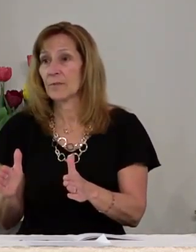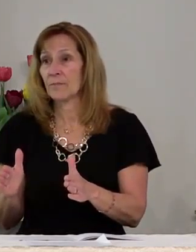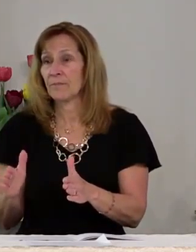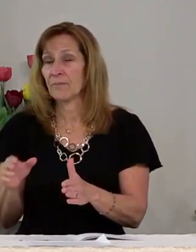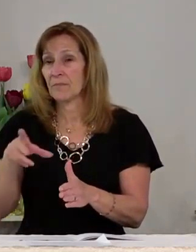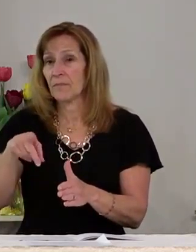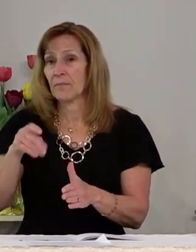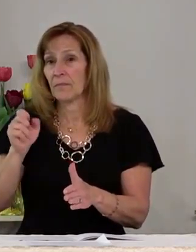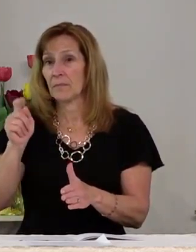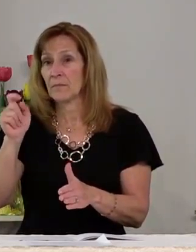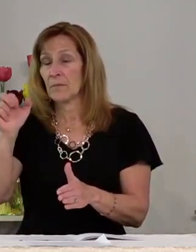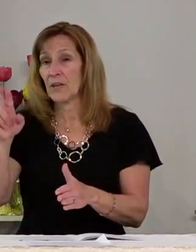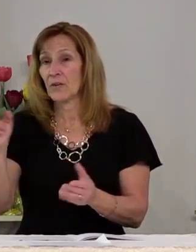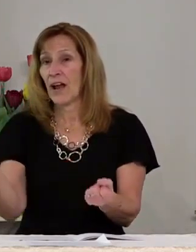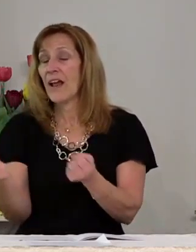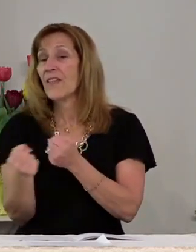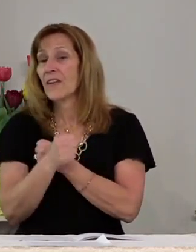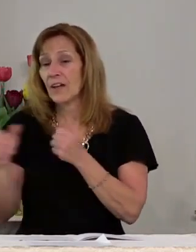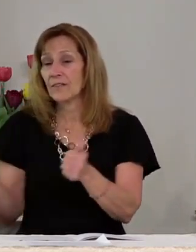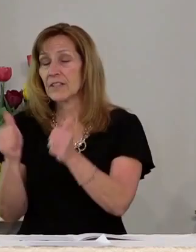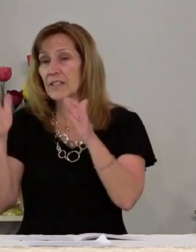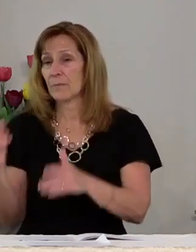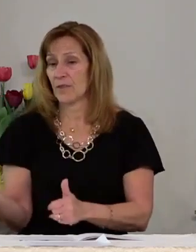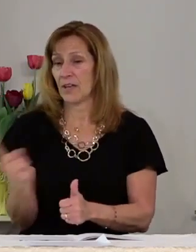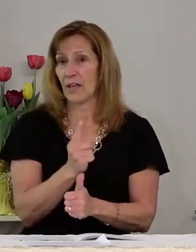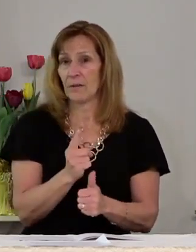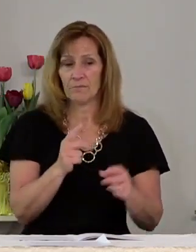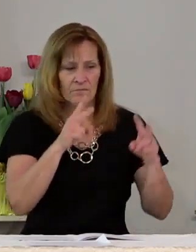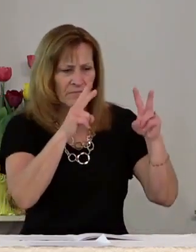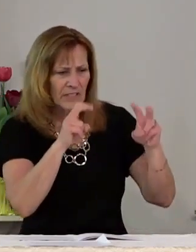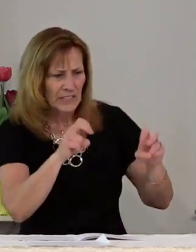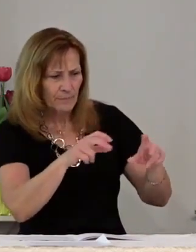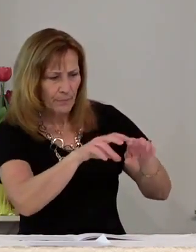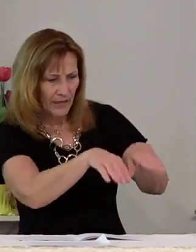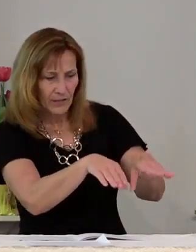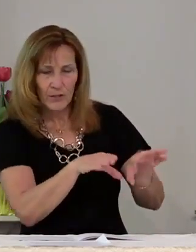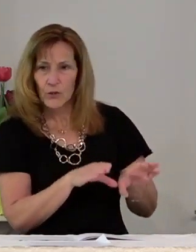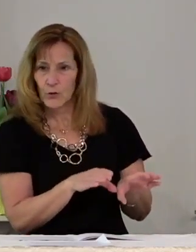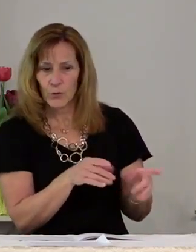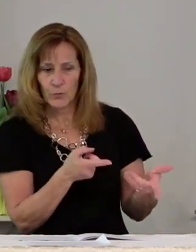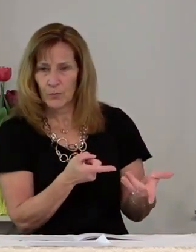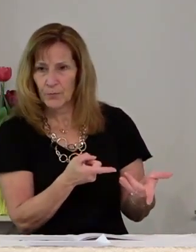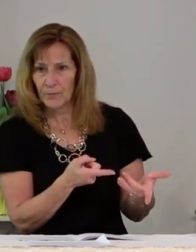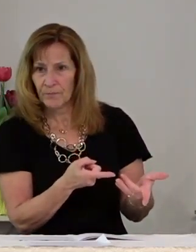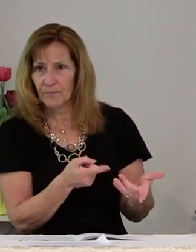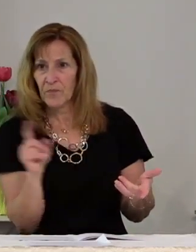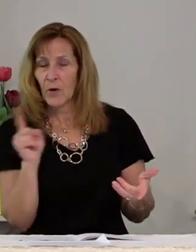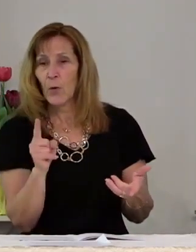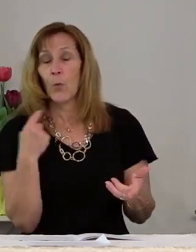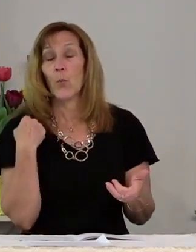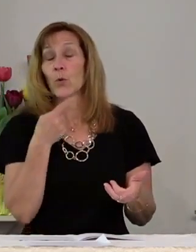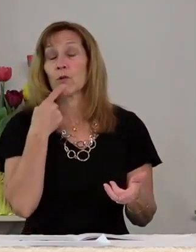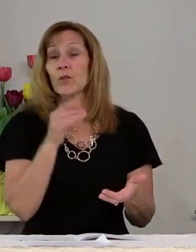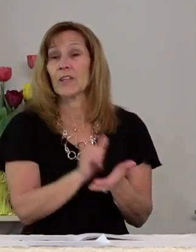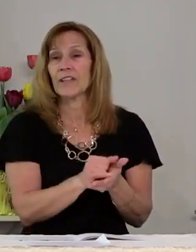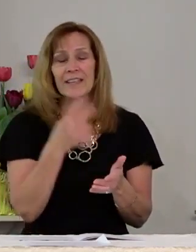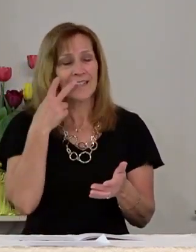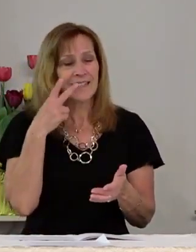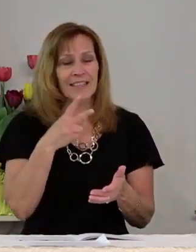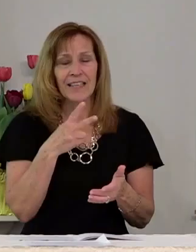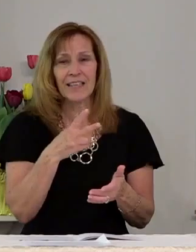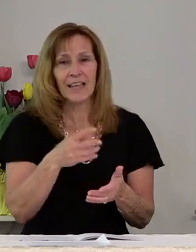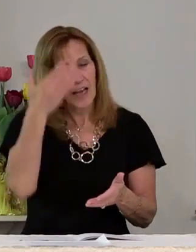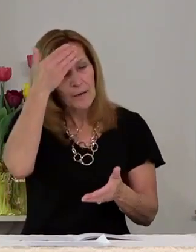Peter and the beloved disciple come and inspect the tomb and we're told that they see